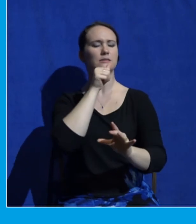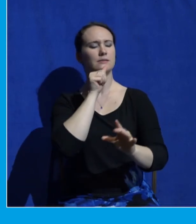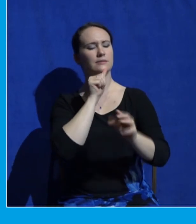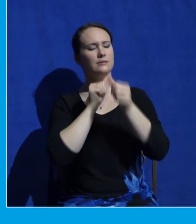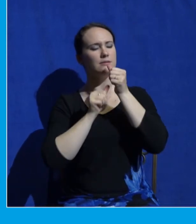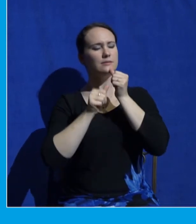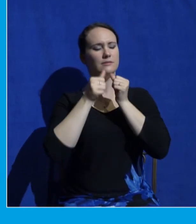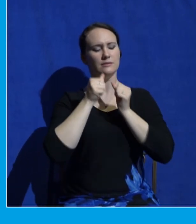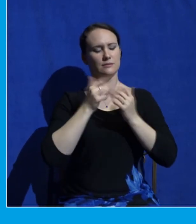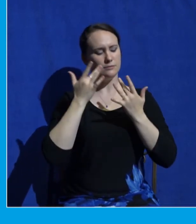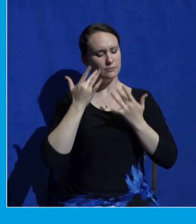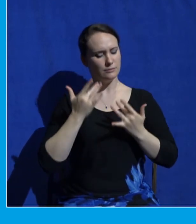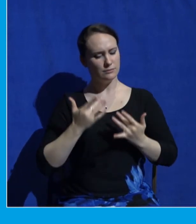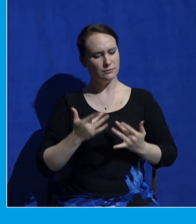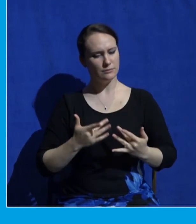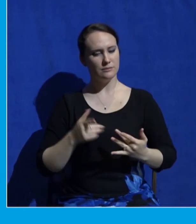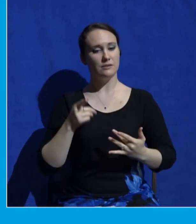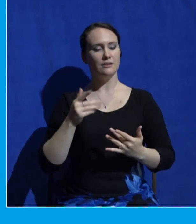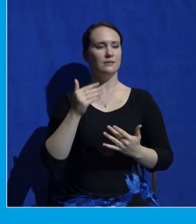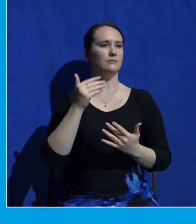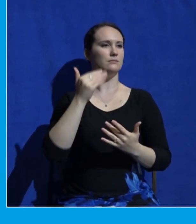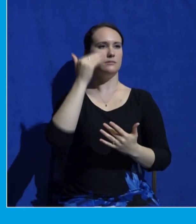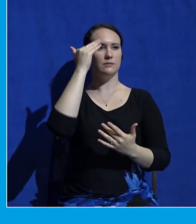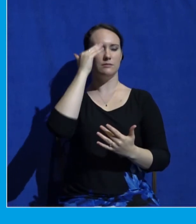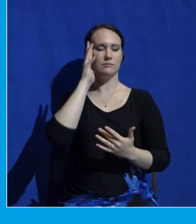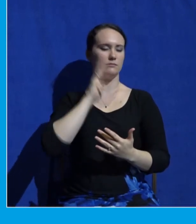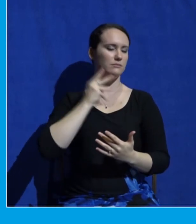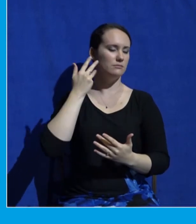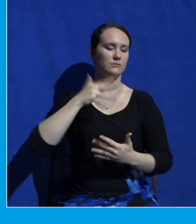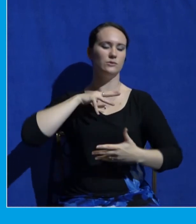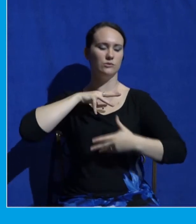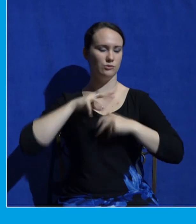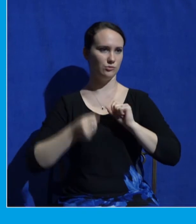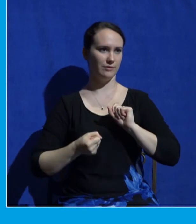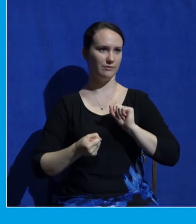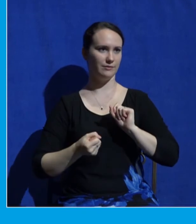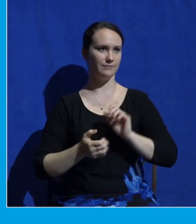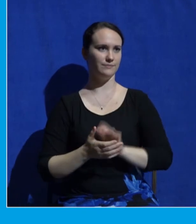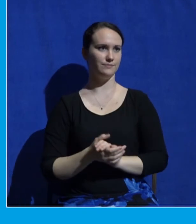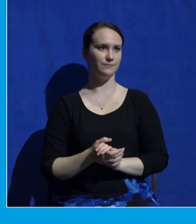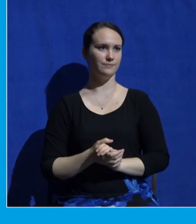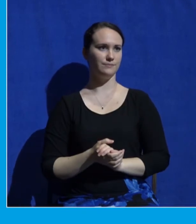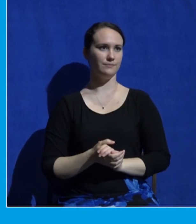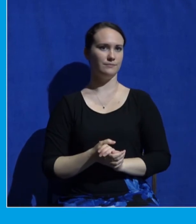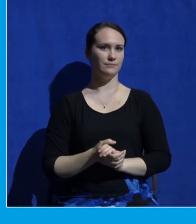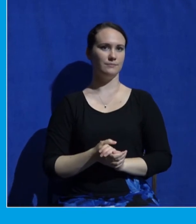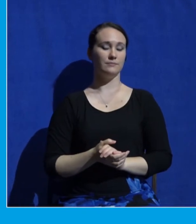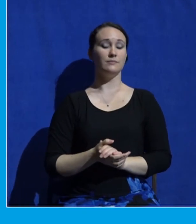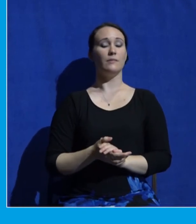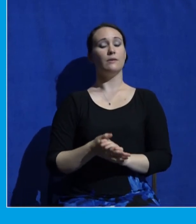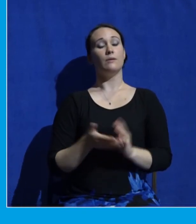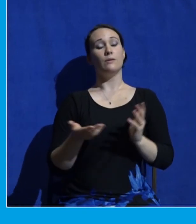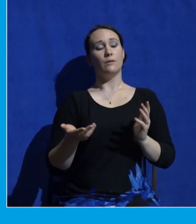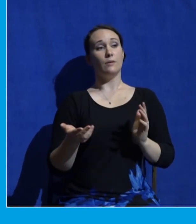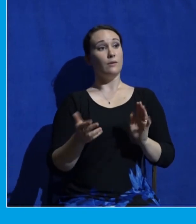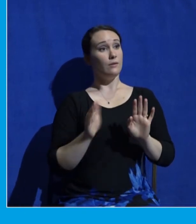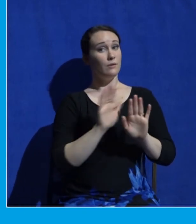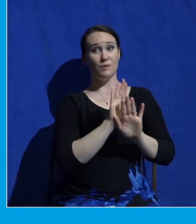Oh, Christian, don't miss this. I don't know what sorrows you're carrying or